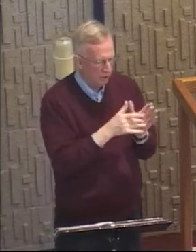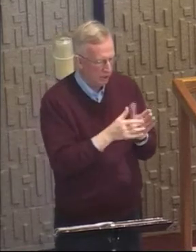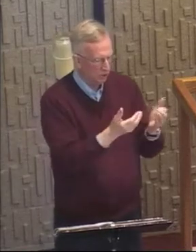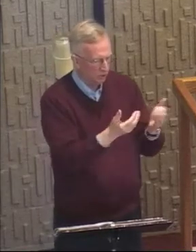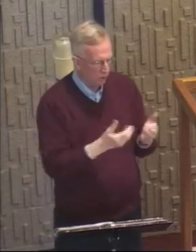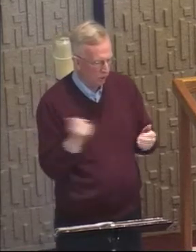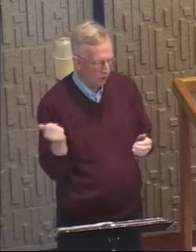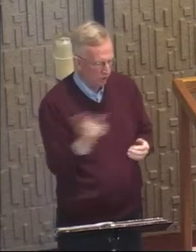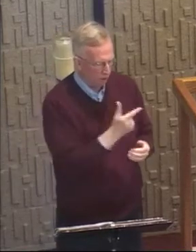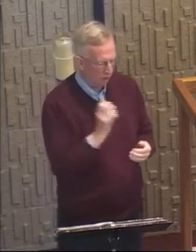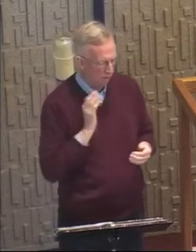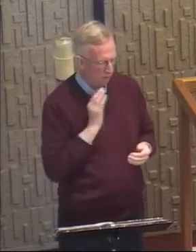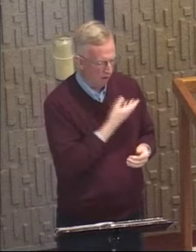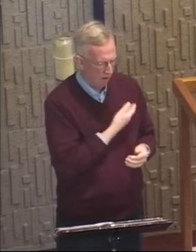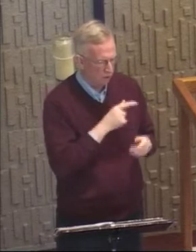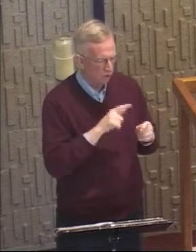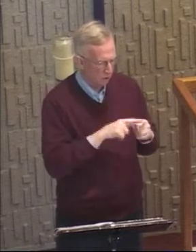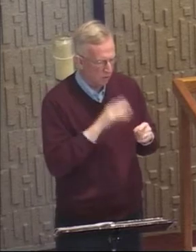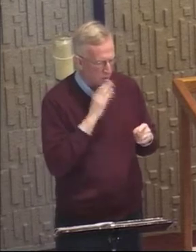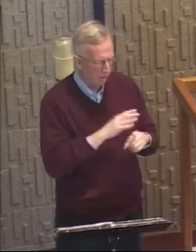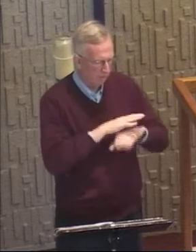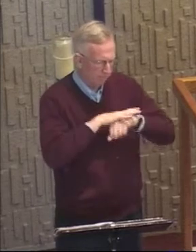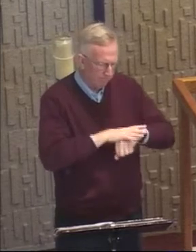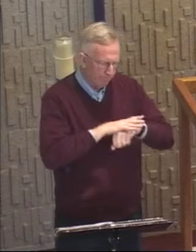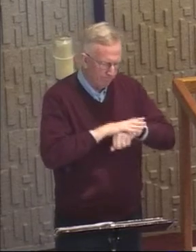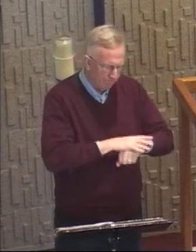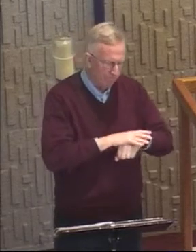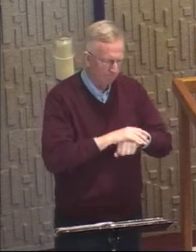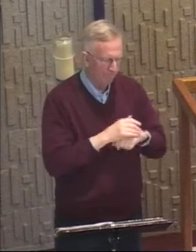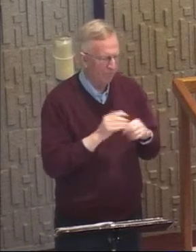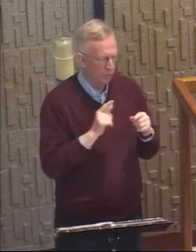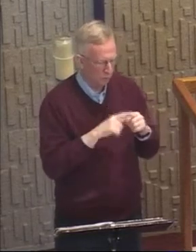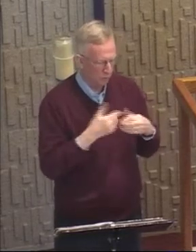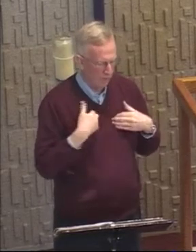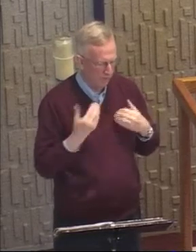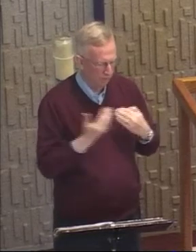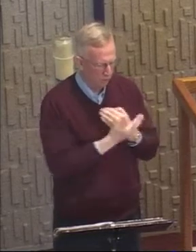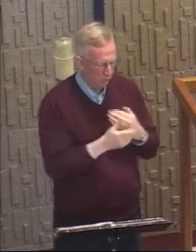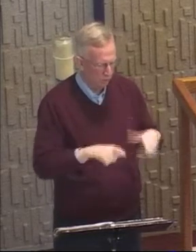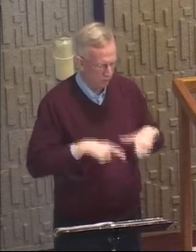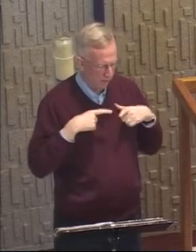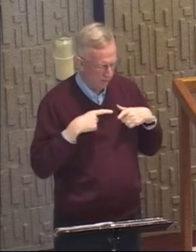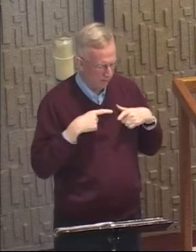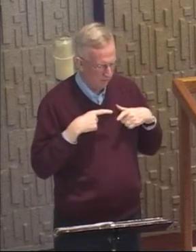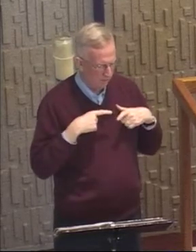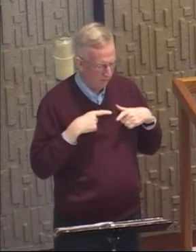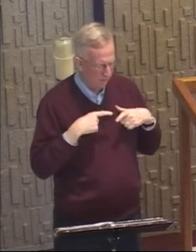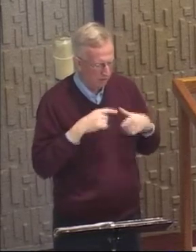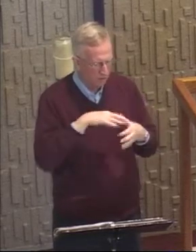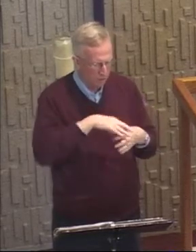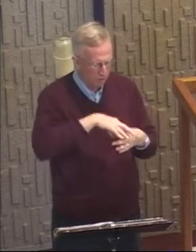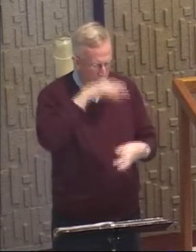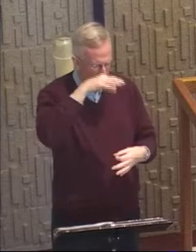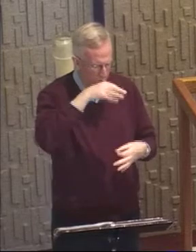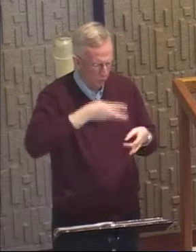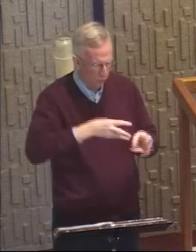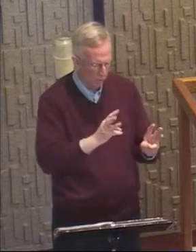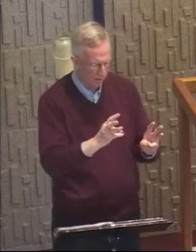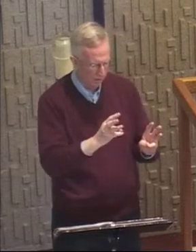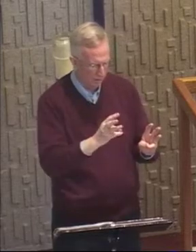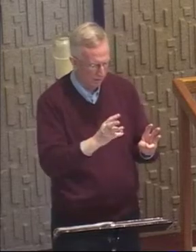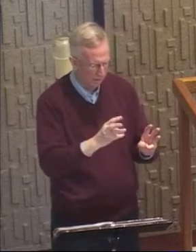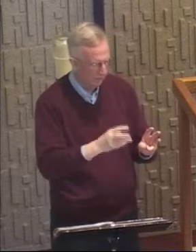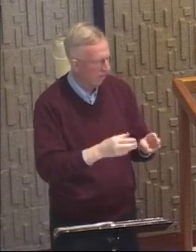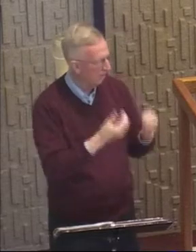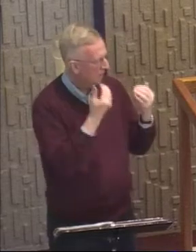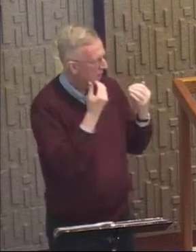all of us to be resuscitated. Maybe not in the physical sense as Lazarus, but in that spiritual sense. What I'd like to